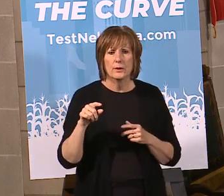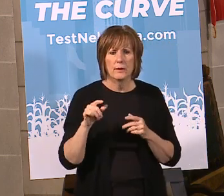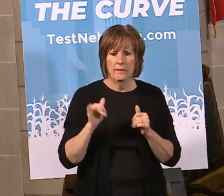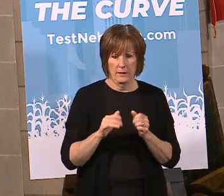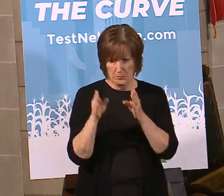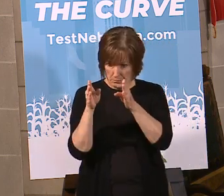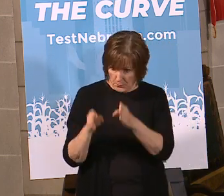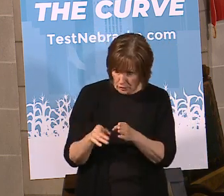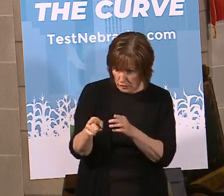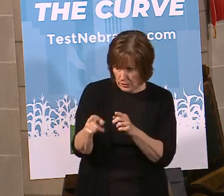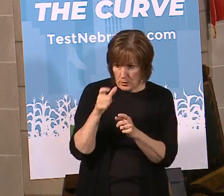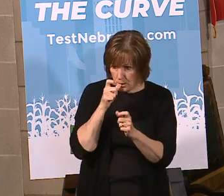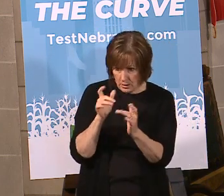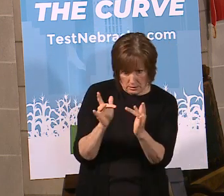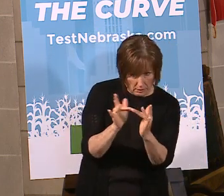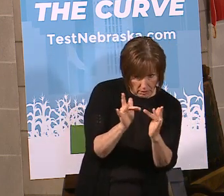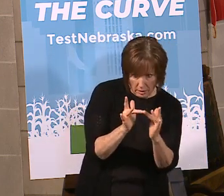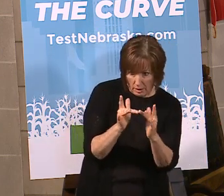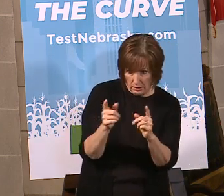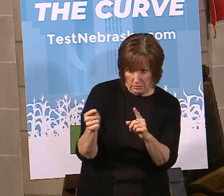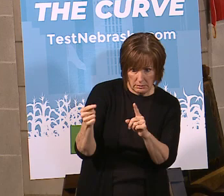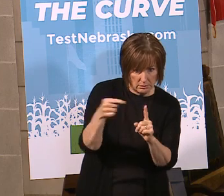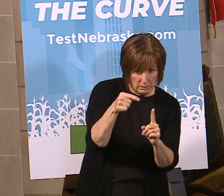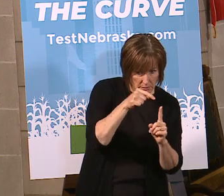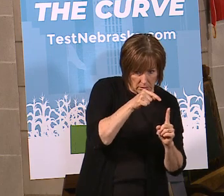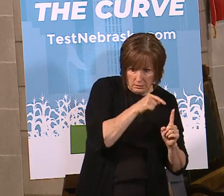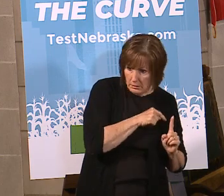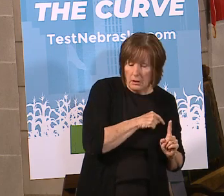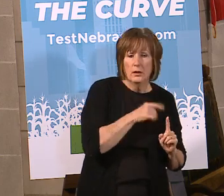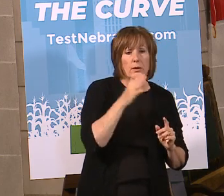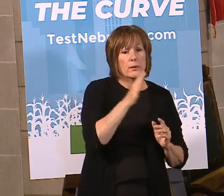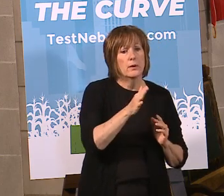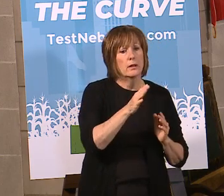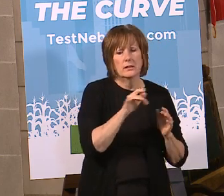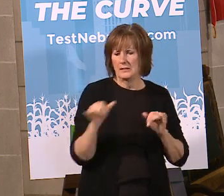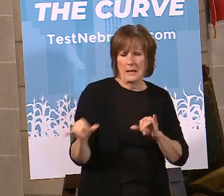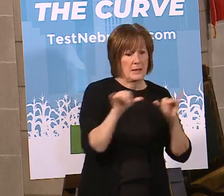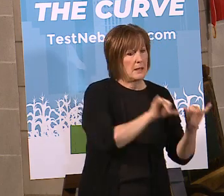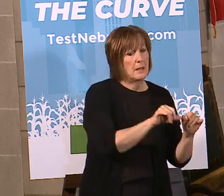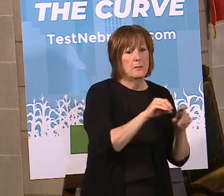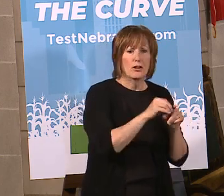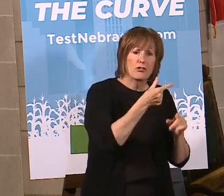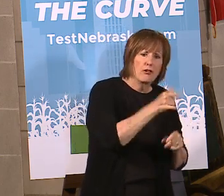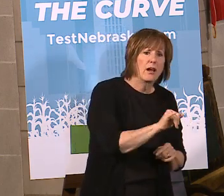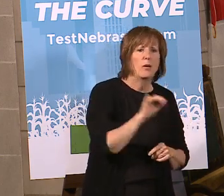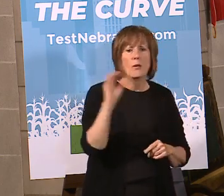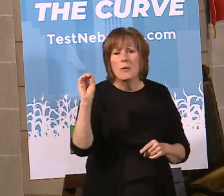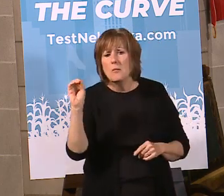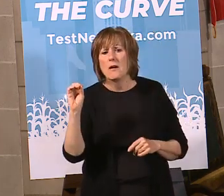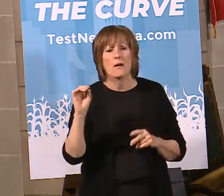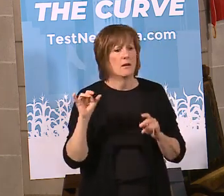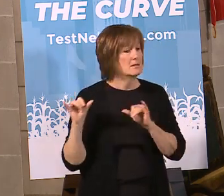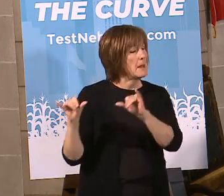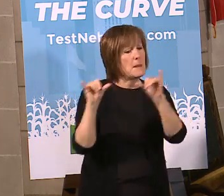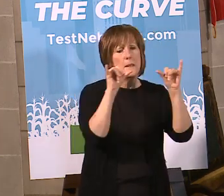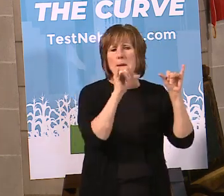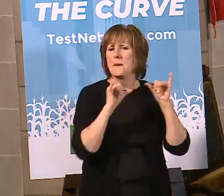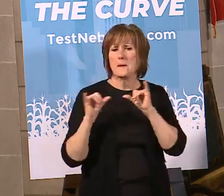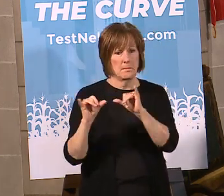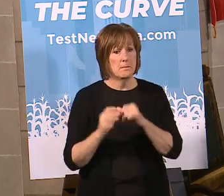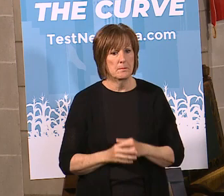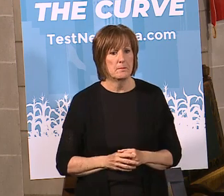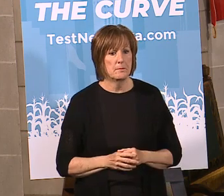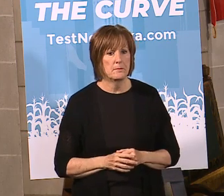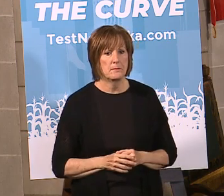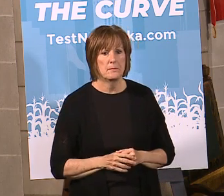have contact with? We'll do the same sort of contact tracing we do that we do in Grand Island or Omaha or wherever where we have those cases test